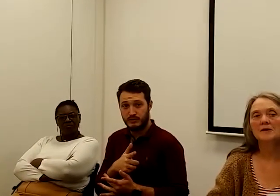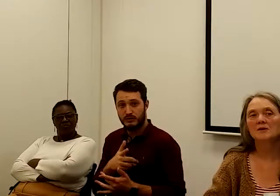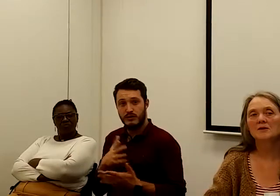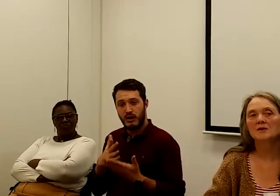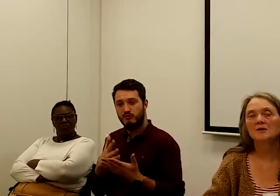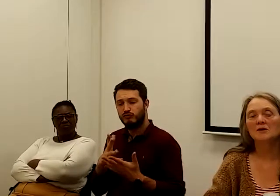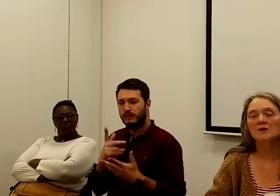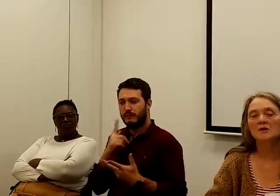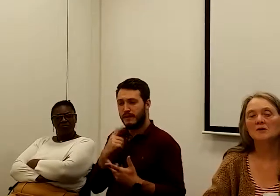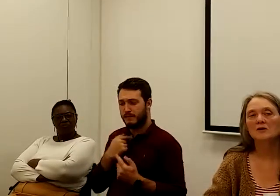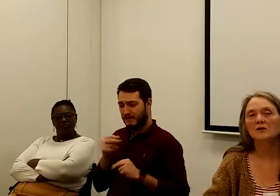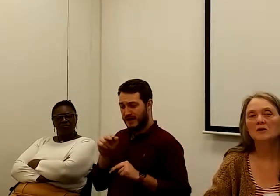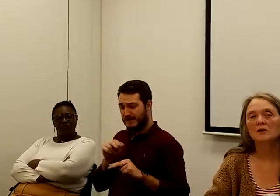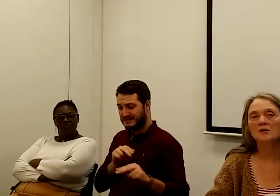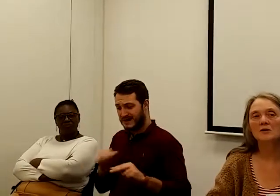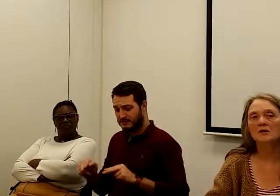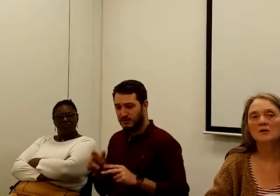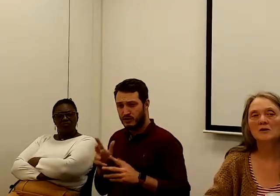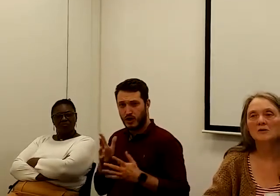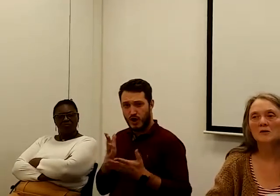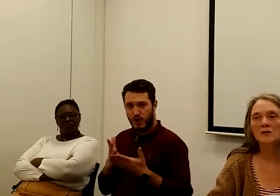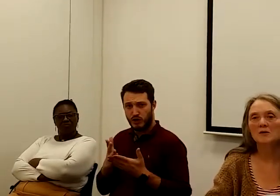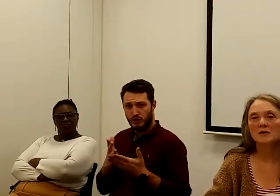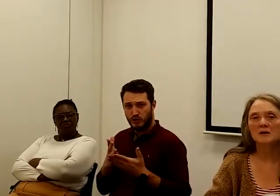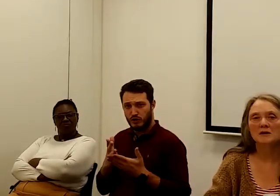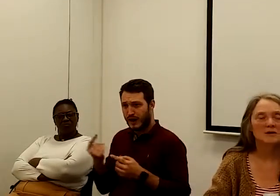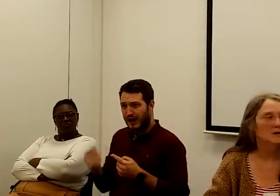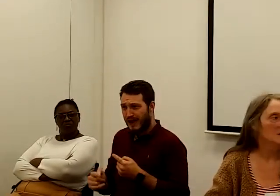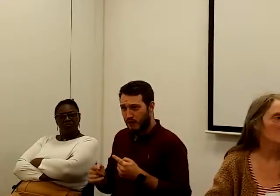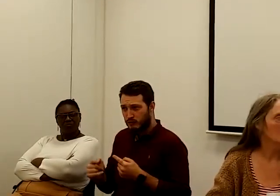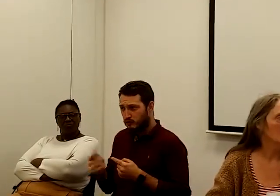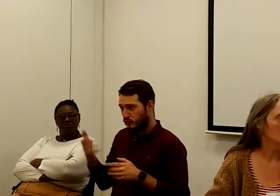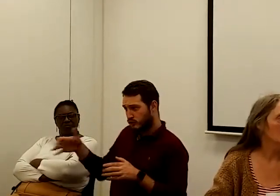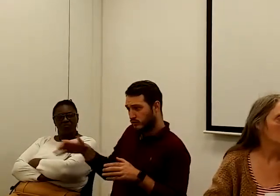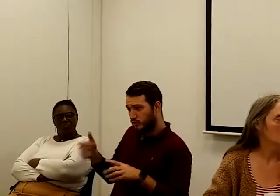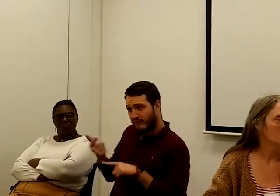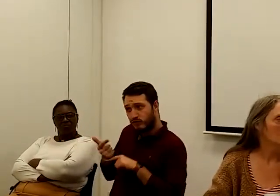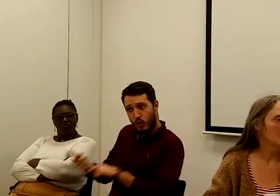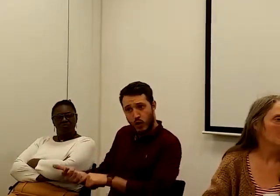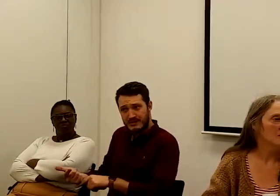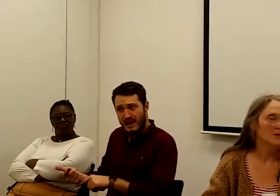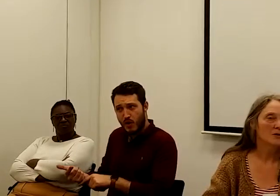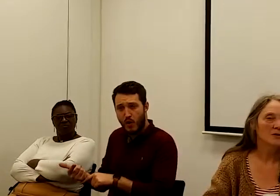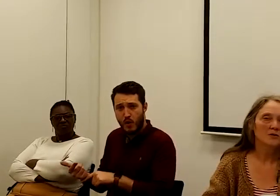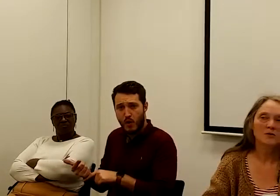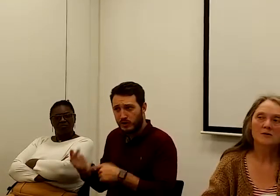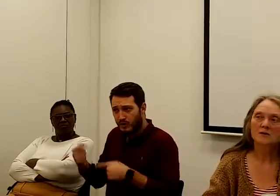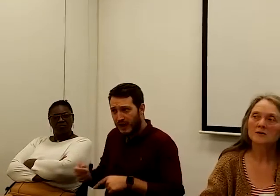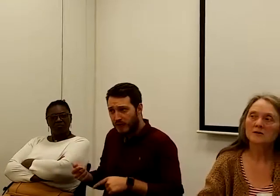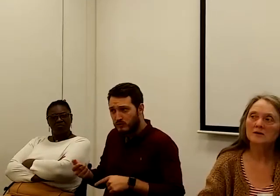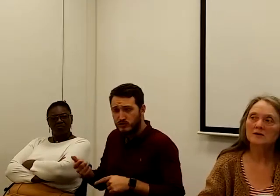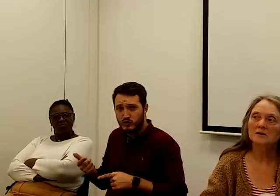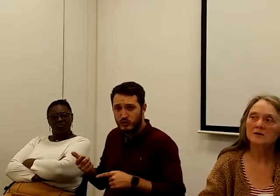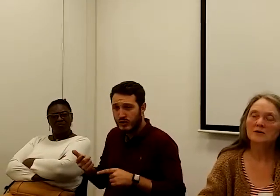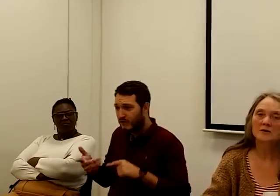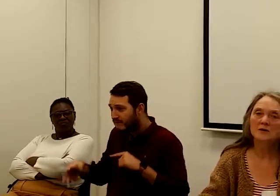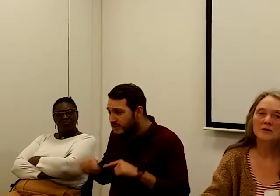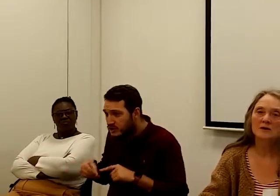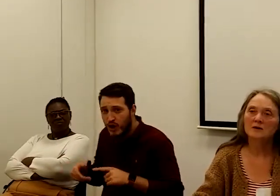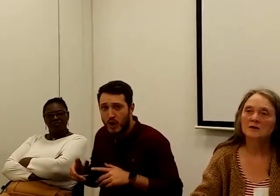assessments. Are you allowed to actually bring in somebody who can record the whole thing or can you have it on video? Or perhaps the one